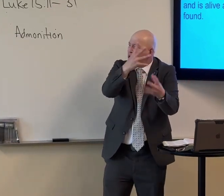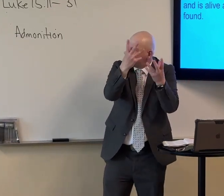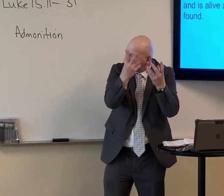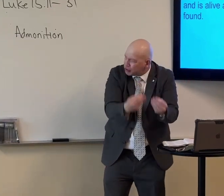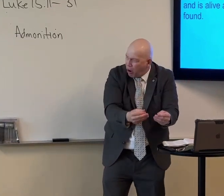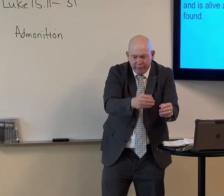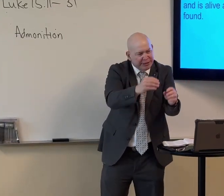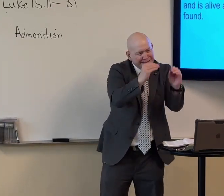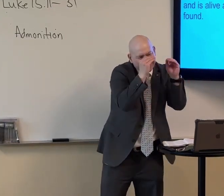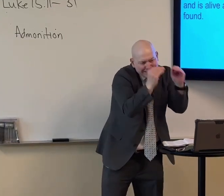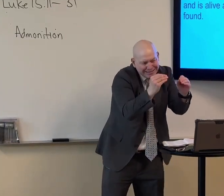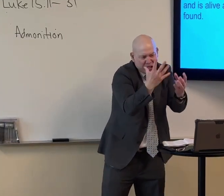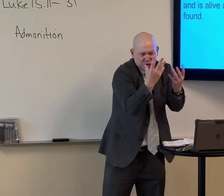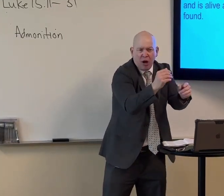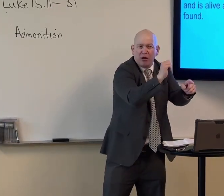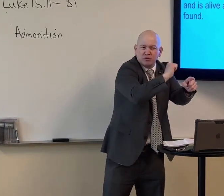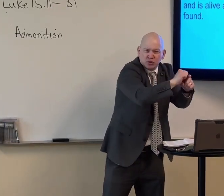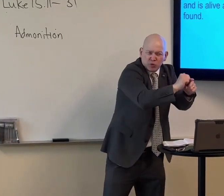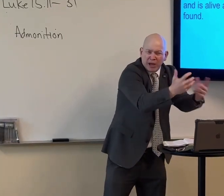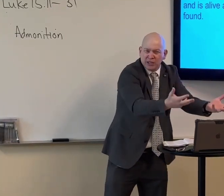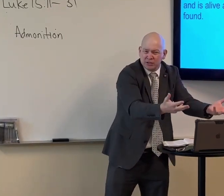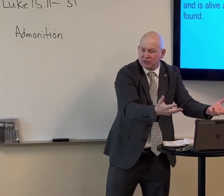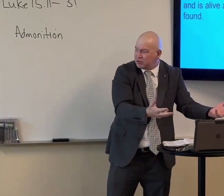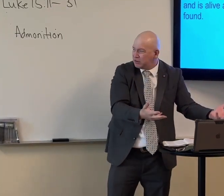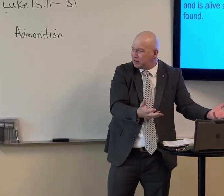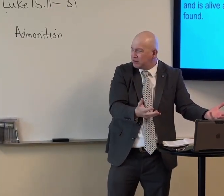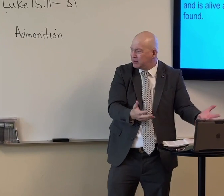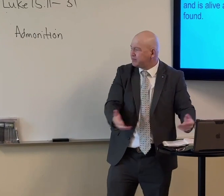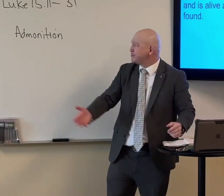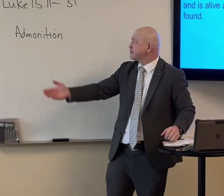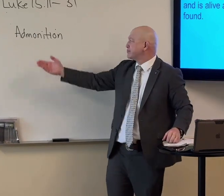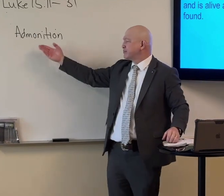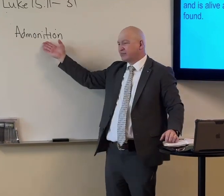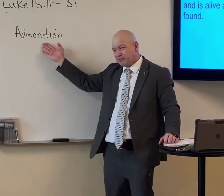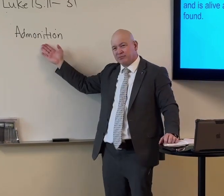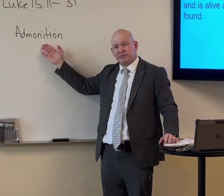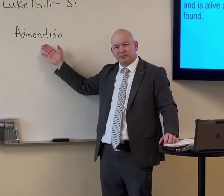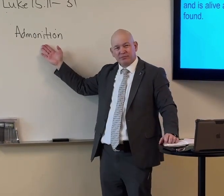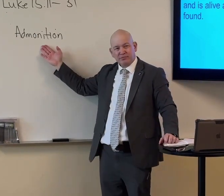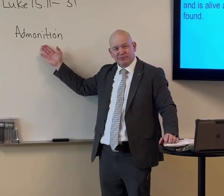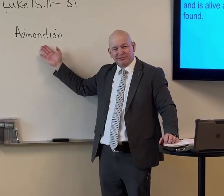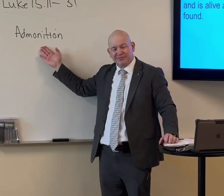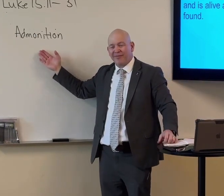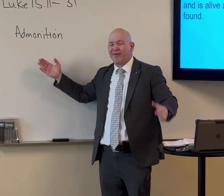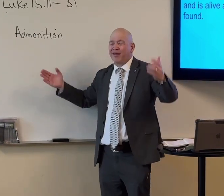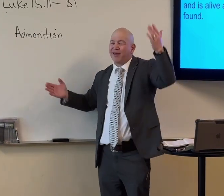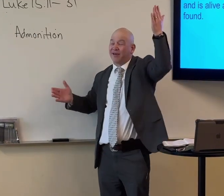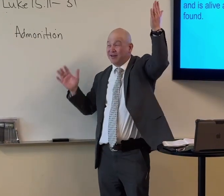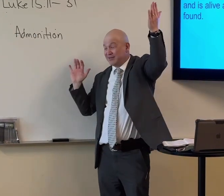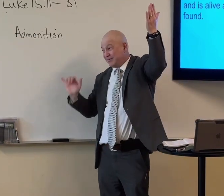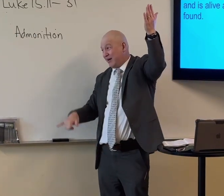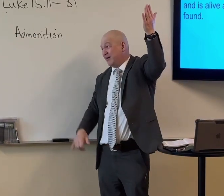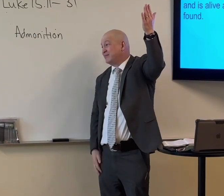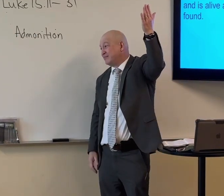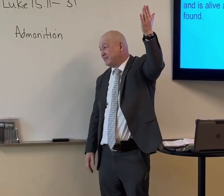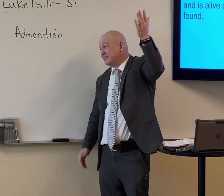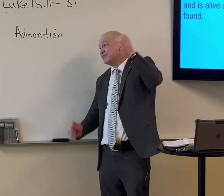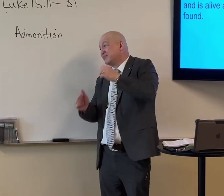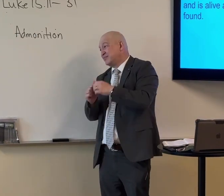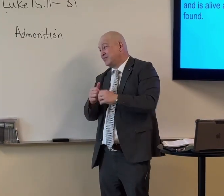He, it was a soft admonition. It was a moment of training and learning. That's what this is. And that's how